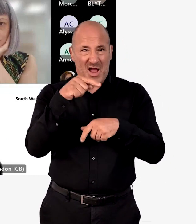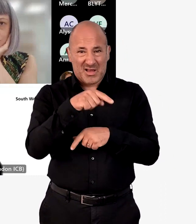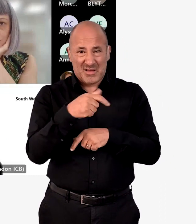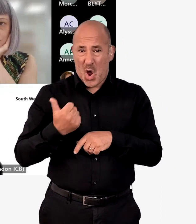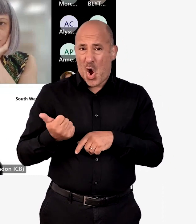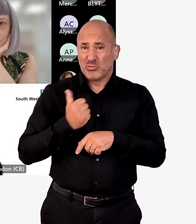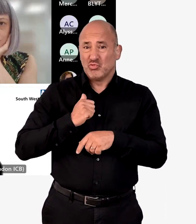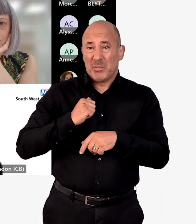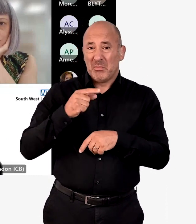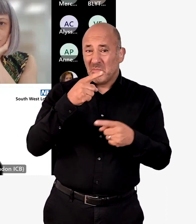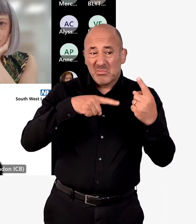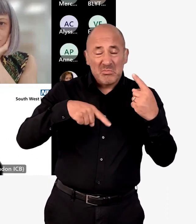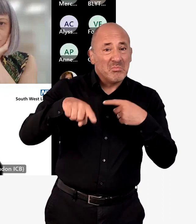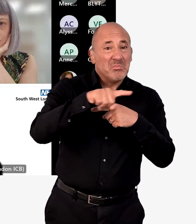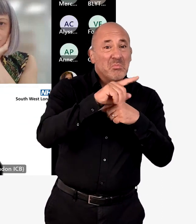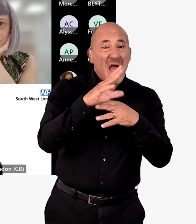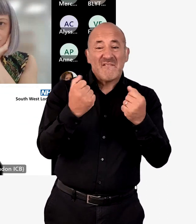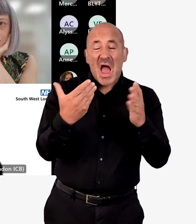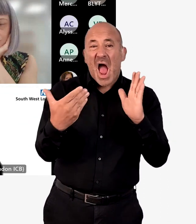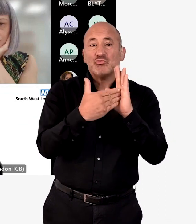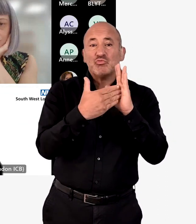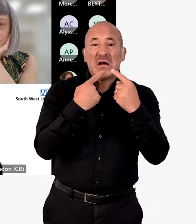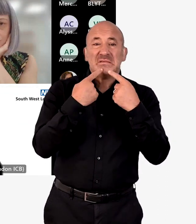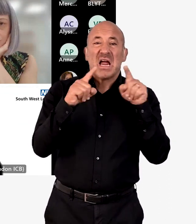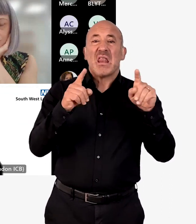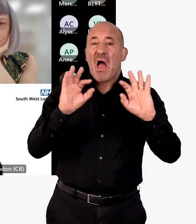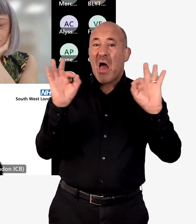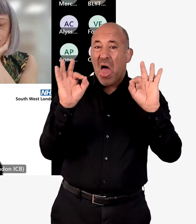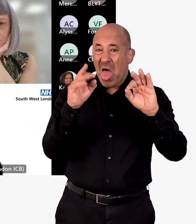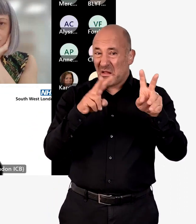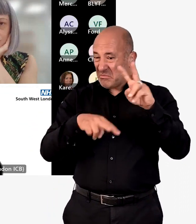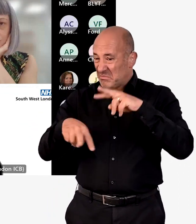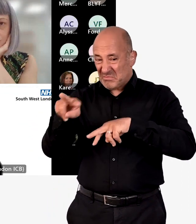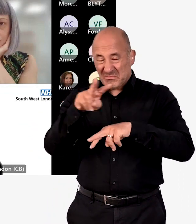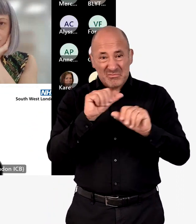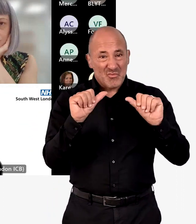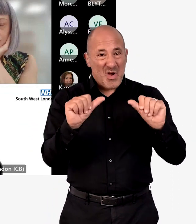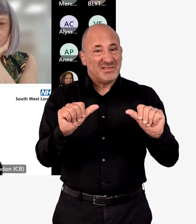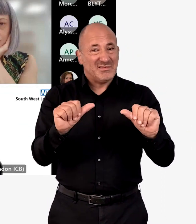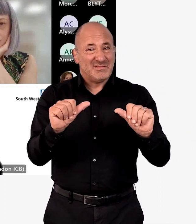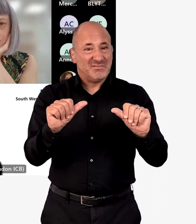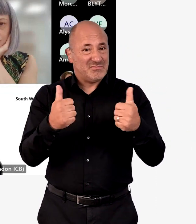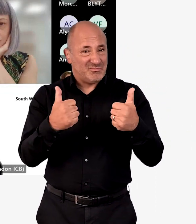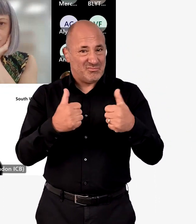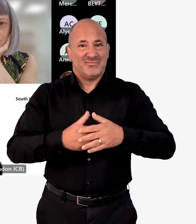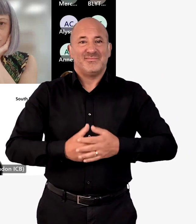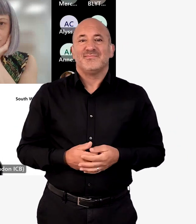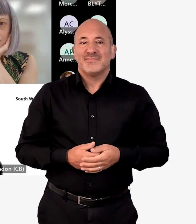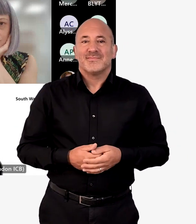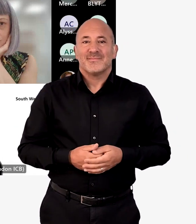interest which are included within the pack. And I'm assuming that nobody has any additional declarations they need to make